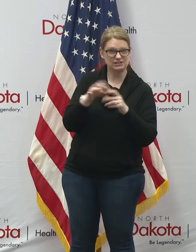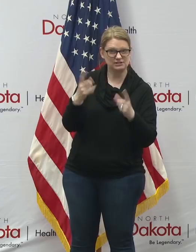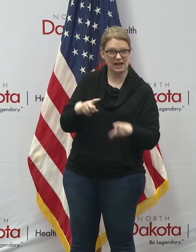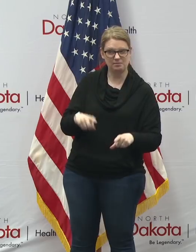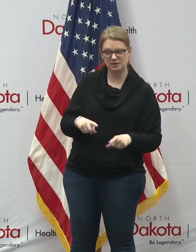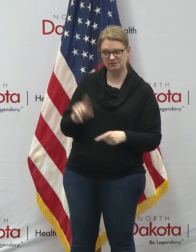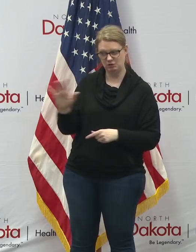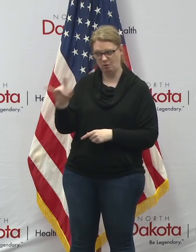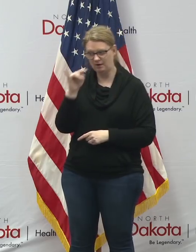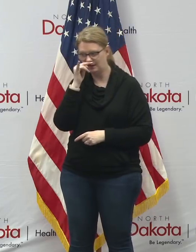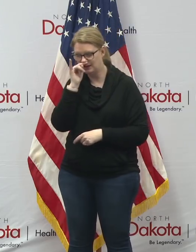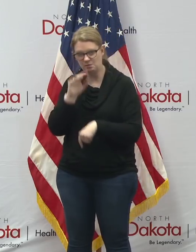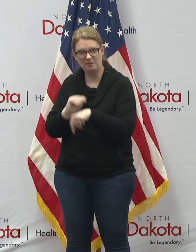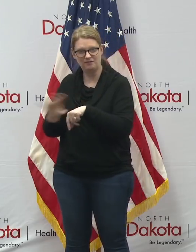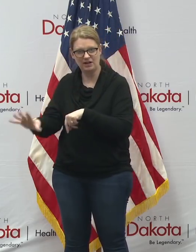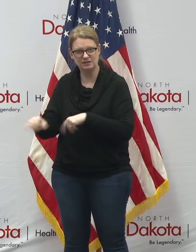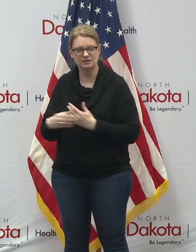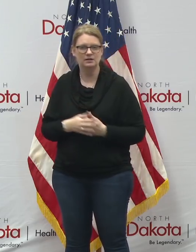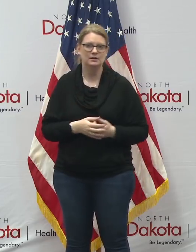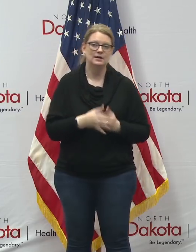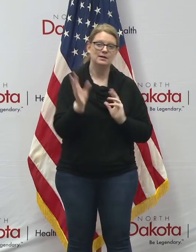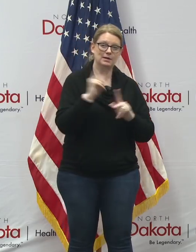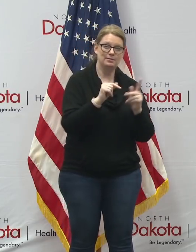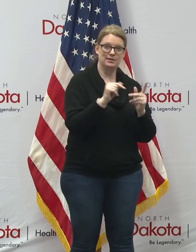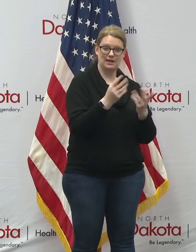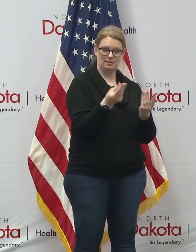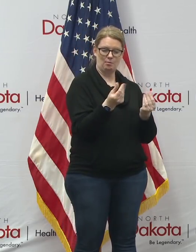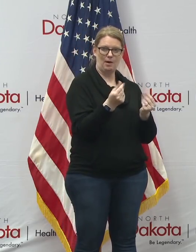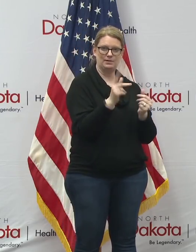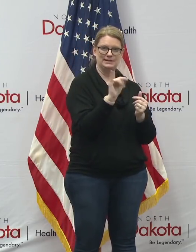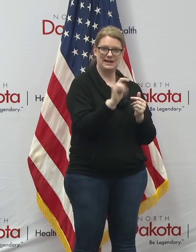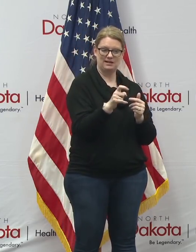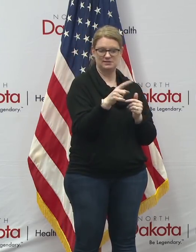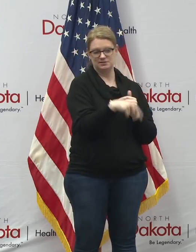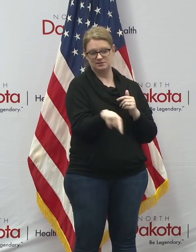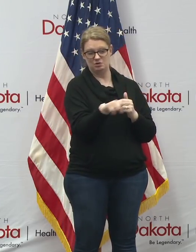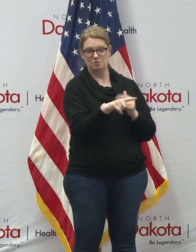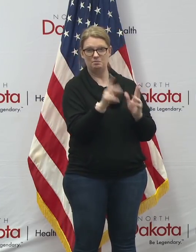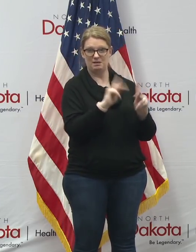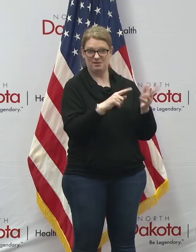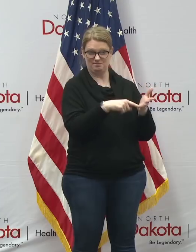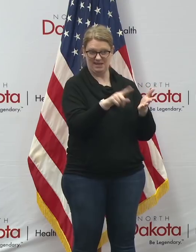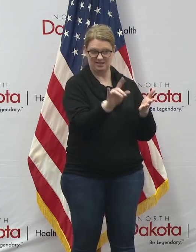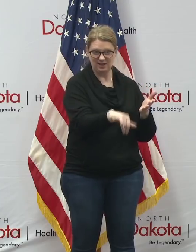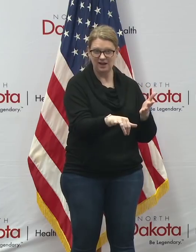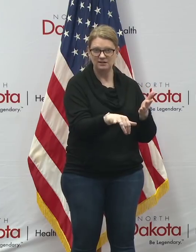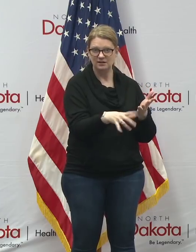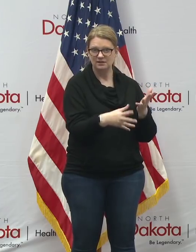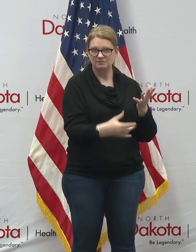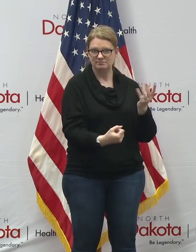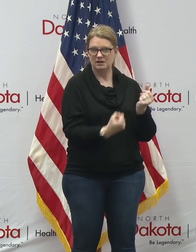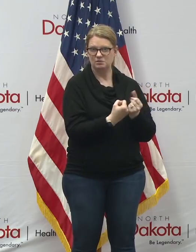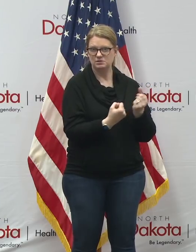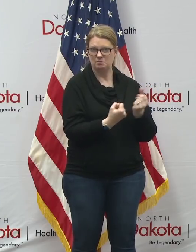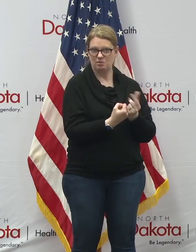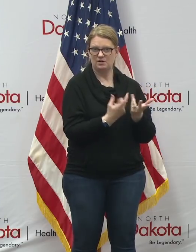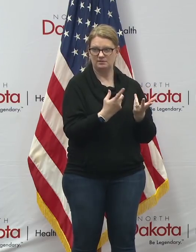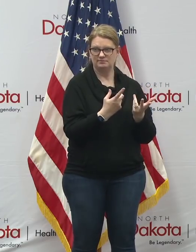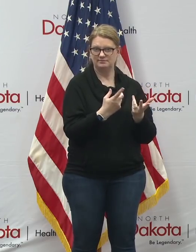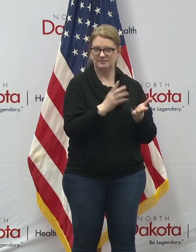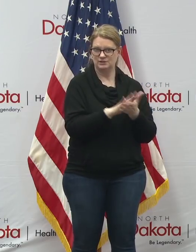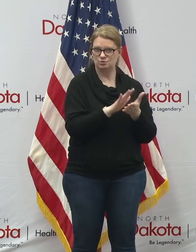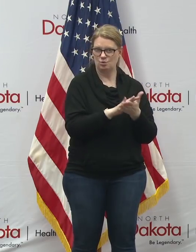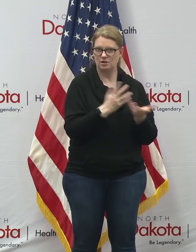you know property owners uh that are paying property taxes that are supporting those schools so i would think you know maybe the county tax department uh